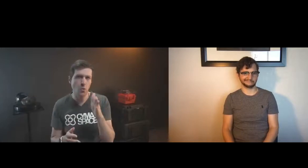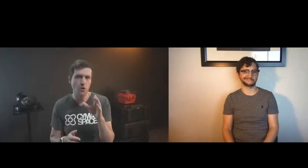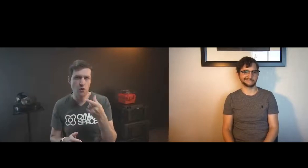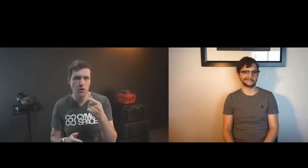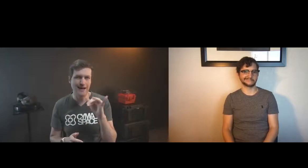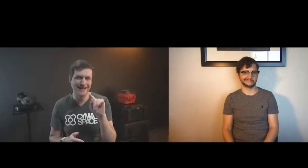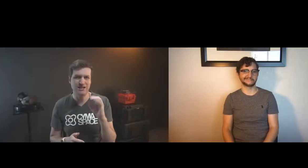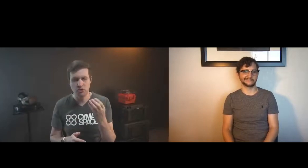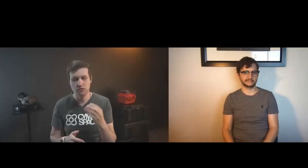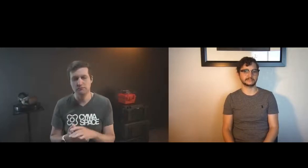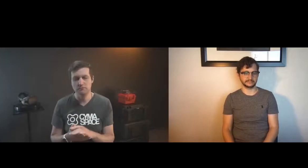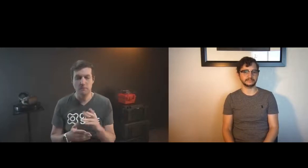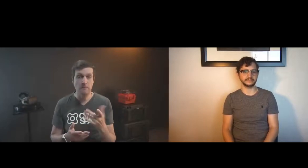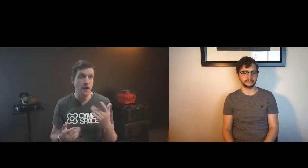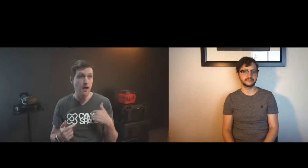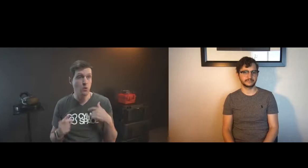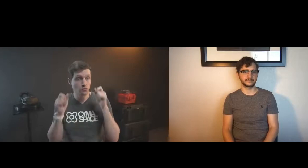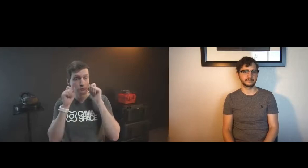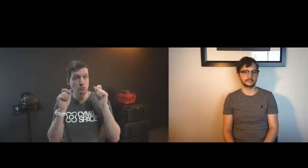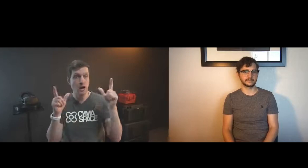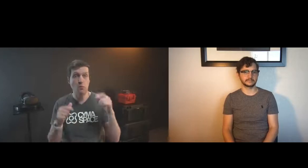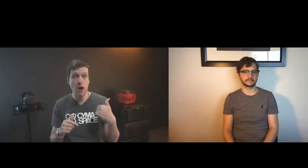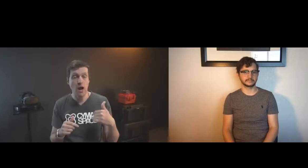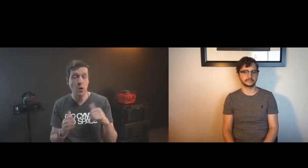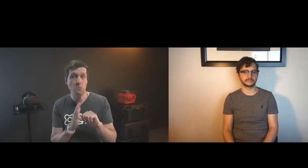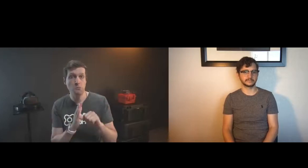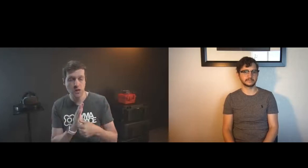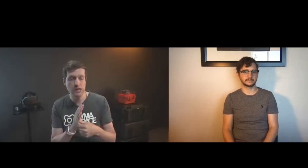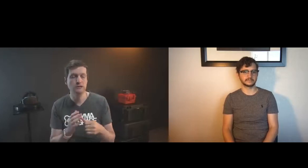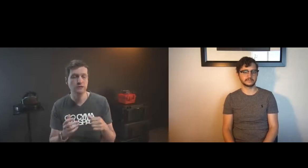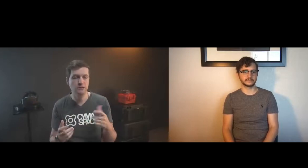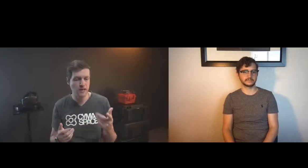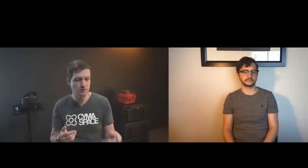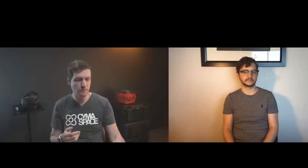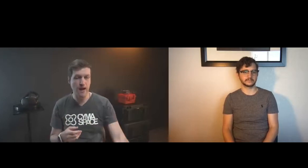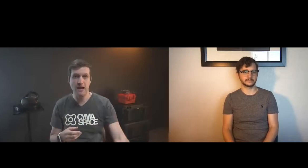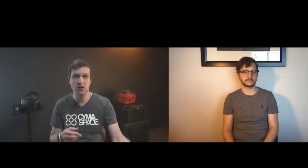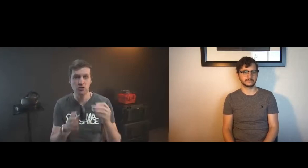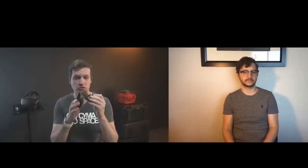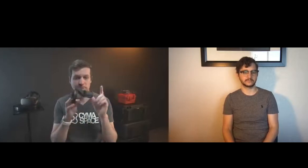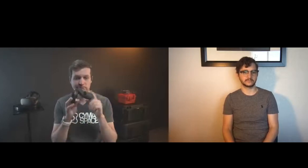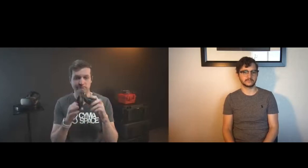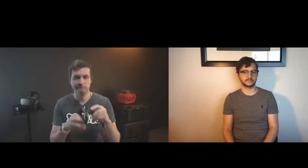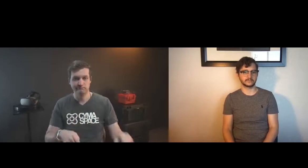not the hands are on top of each other so it'll glitch if that happens but i was pretty impressed